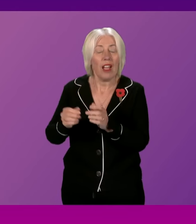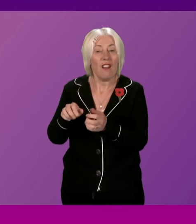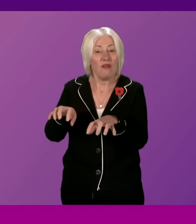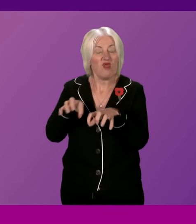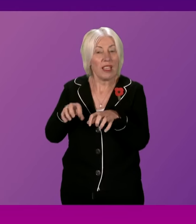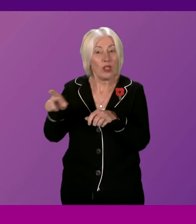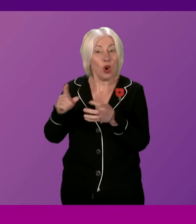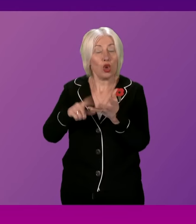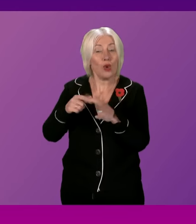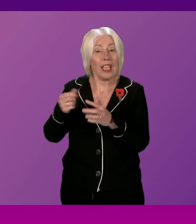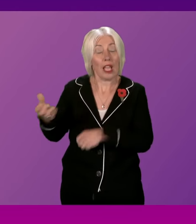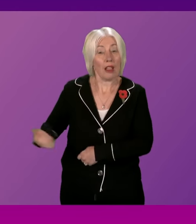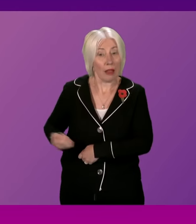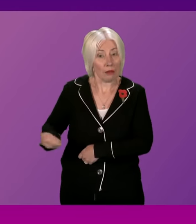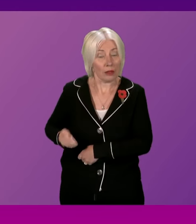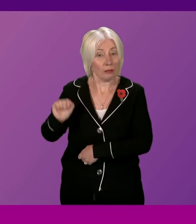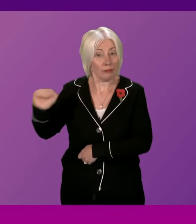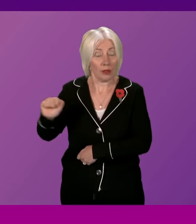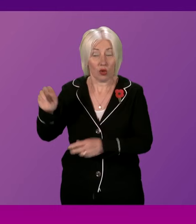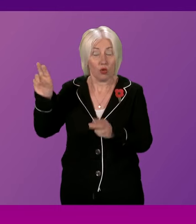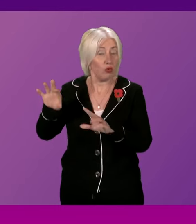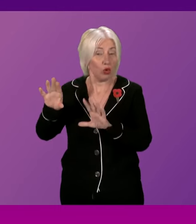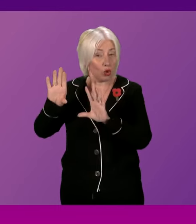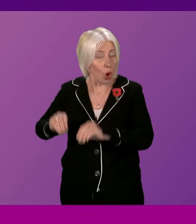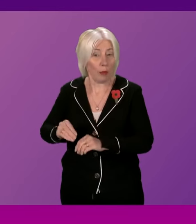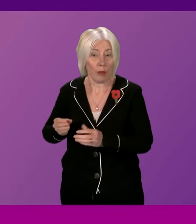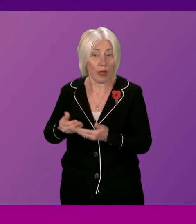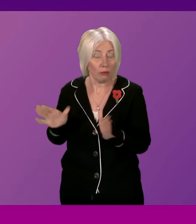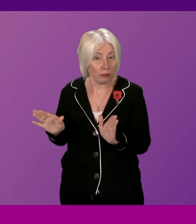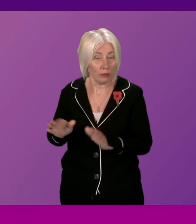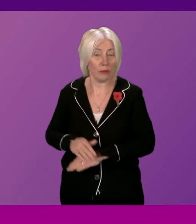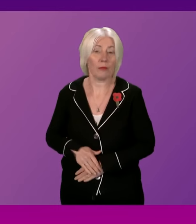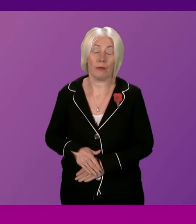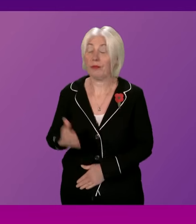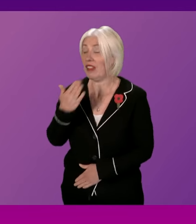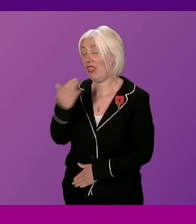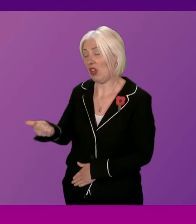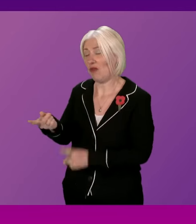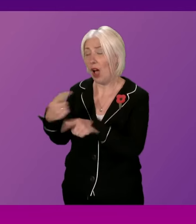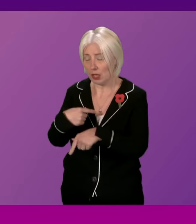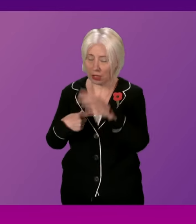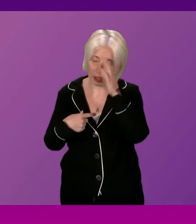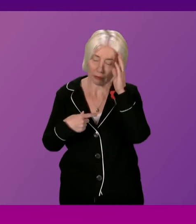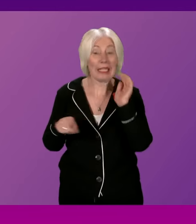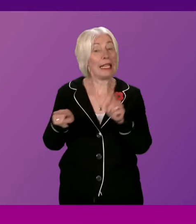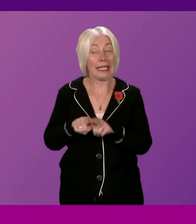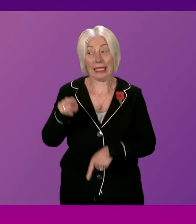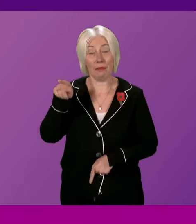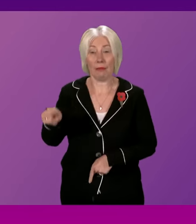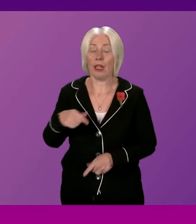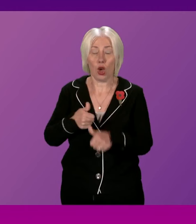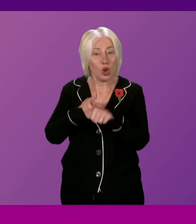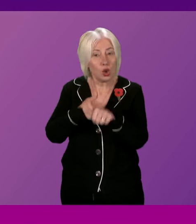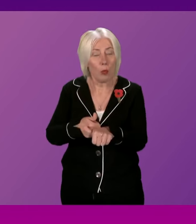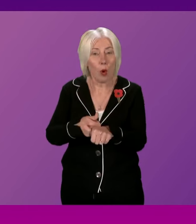hardest on tenants on the lowest incomes. Julian Mackay. I thank the First Minister for that answer, and like him, I strongly support our